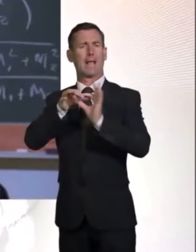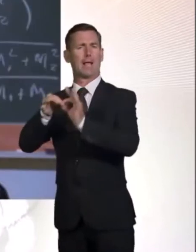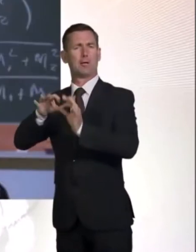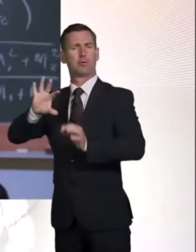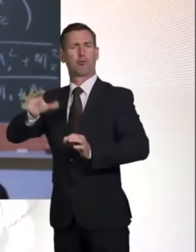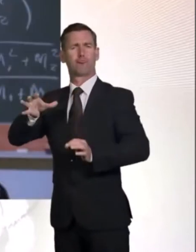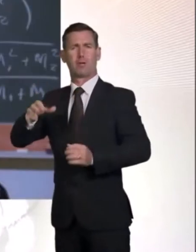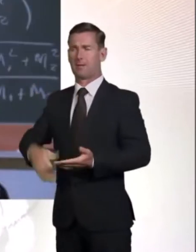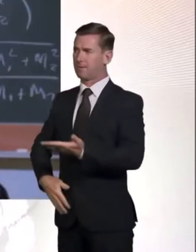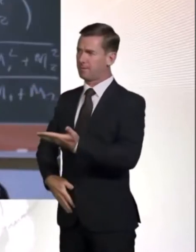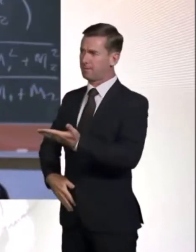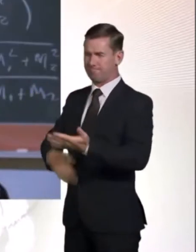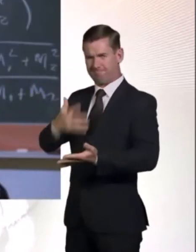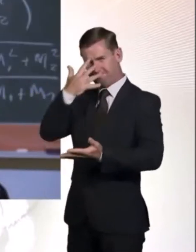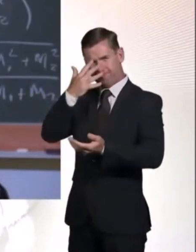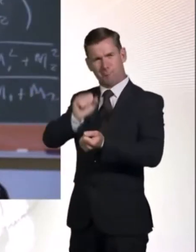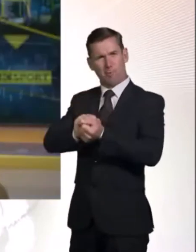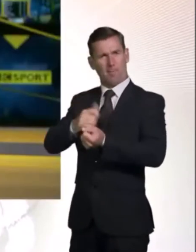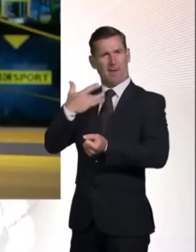held at Westminster Abbey.